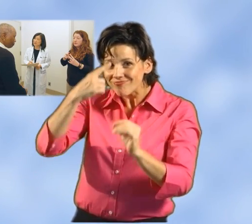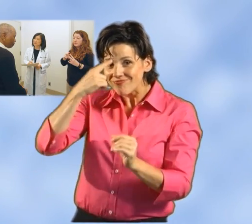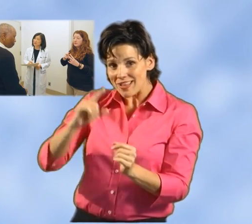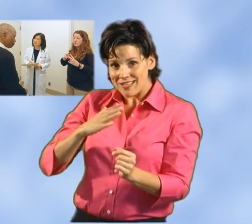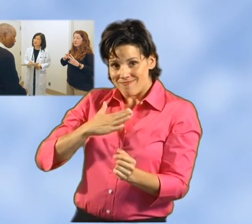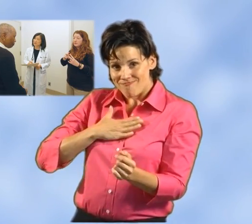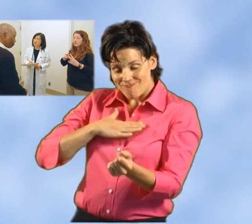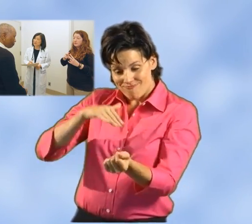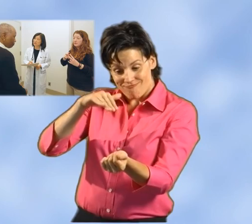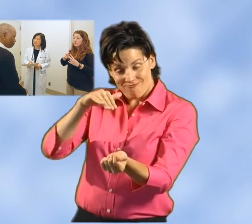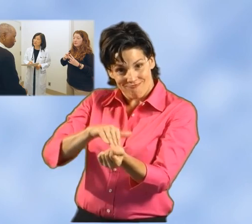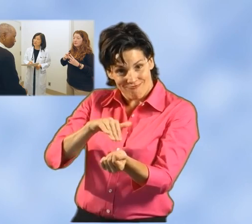want one for your appointment.